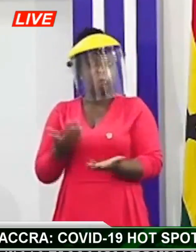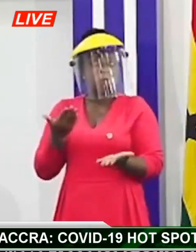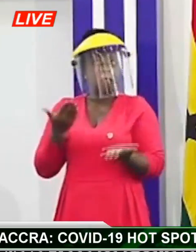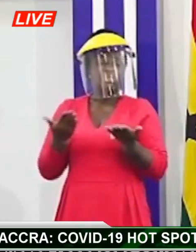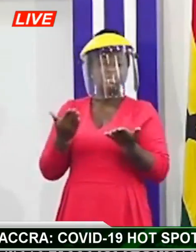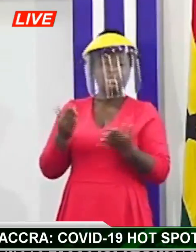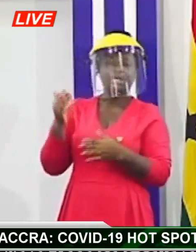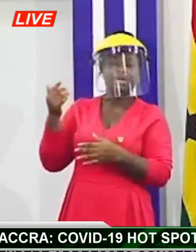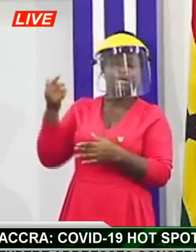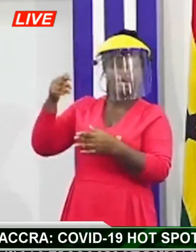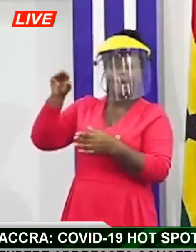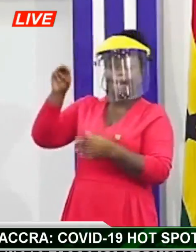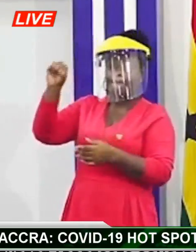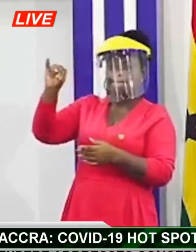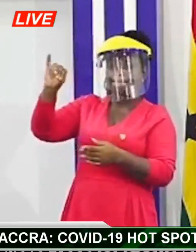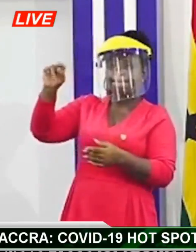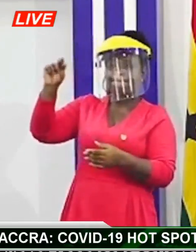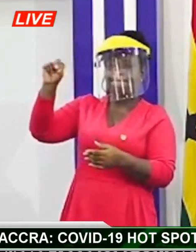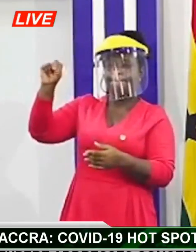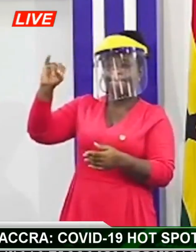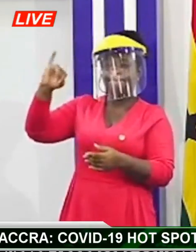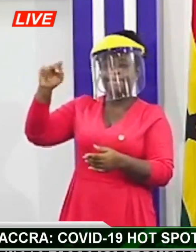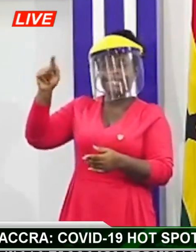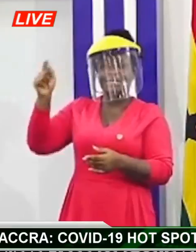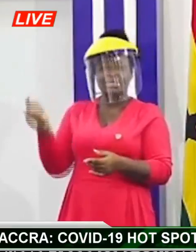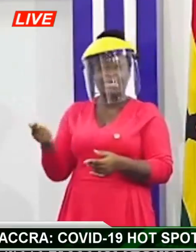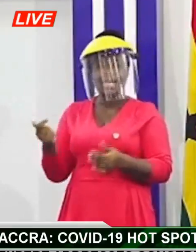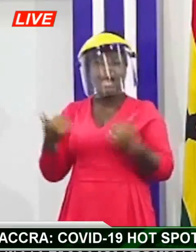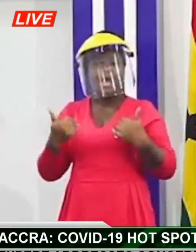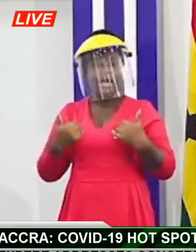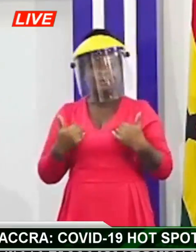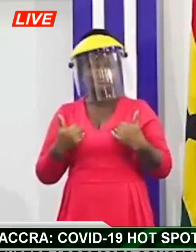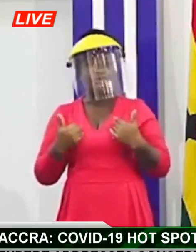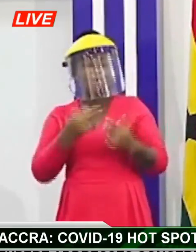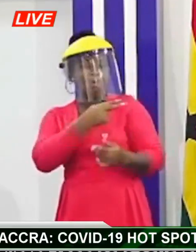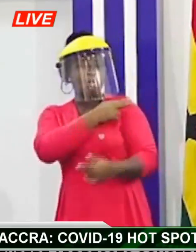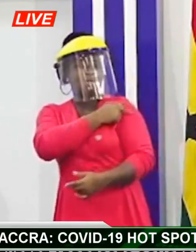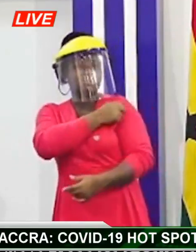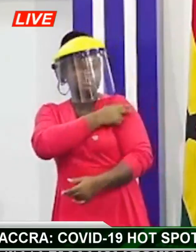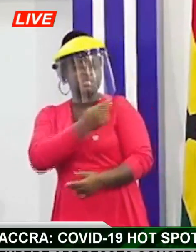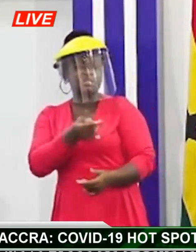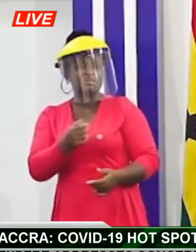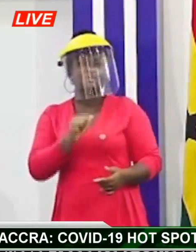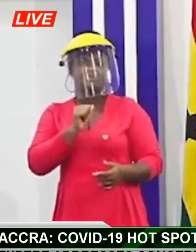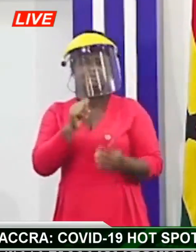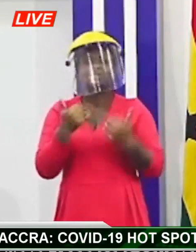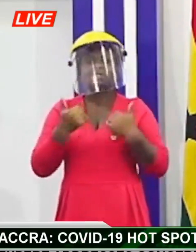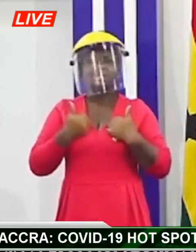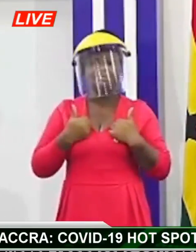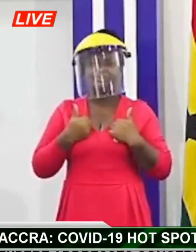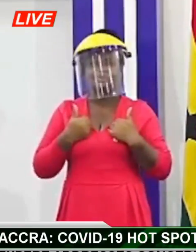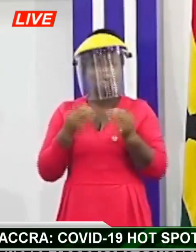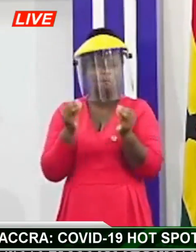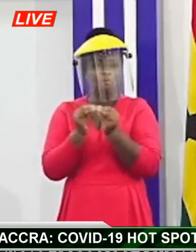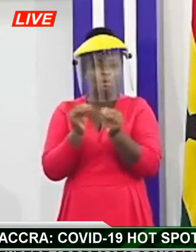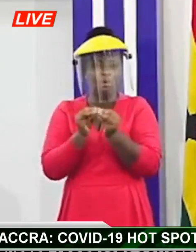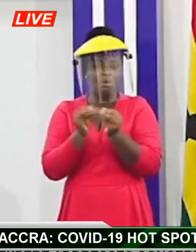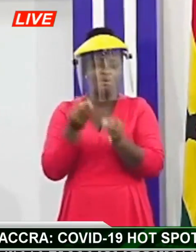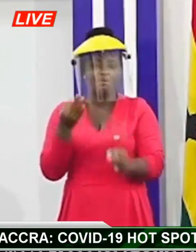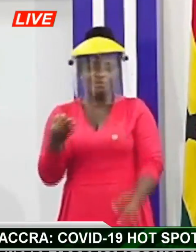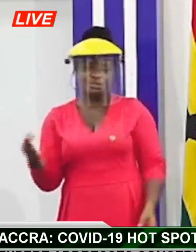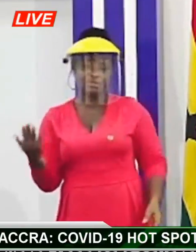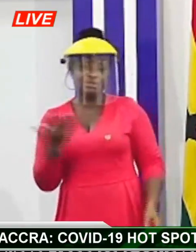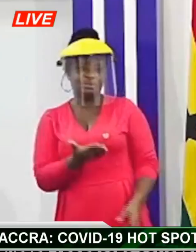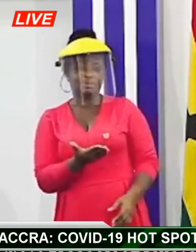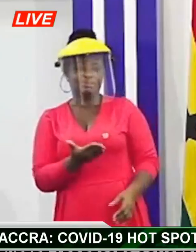has um um a prominent hospital but they don't have a treatment facility so boate does not have treatment facility then